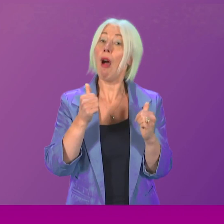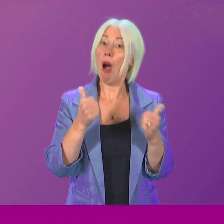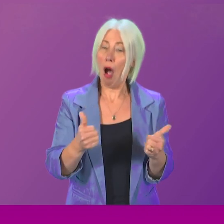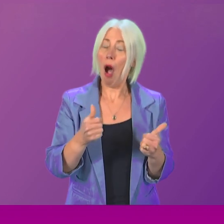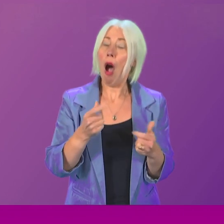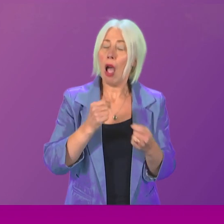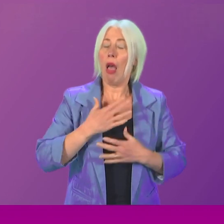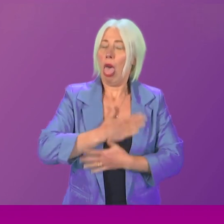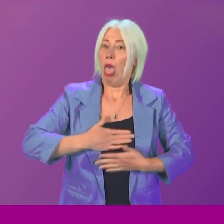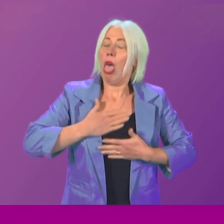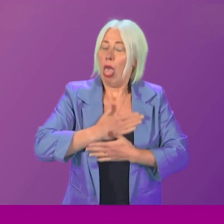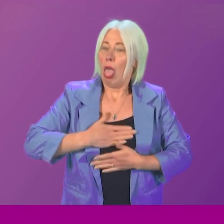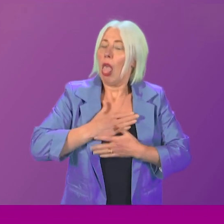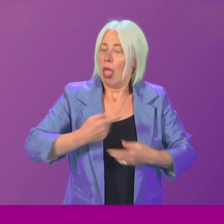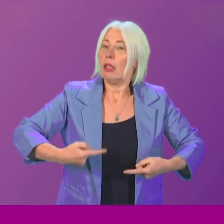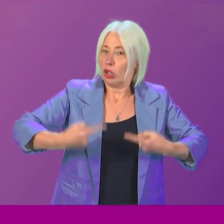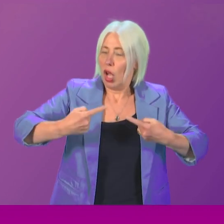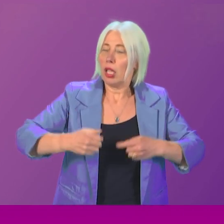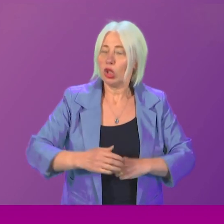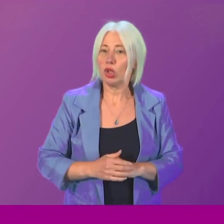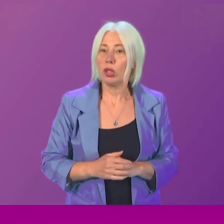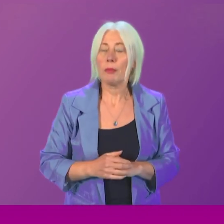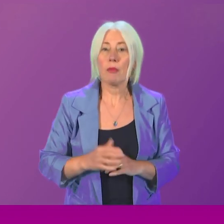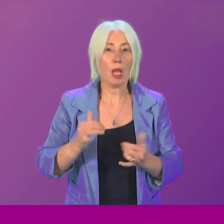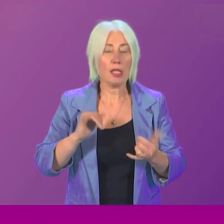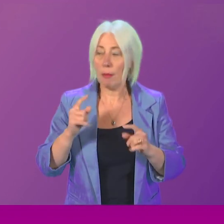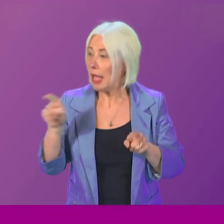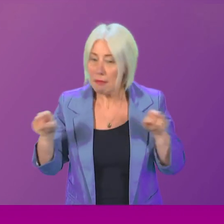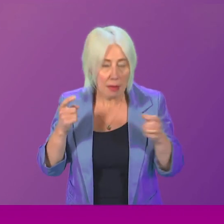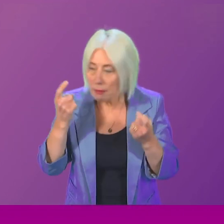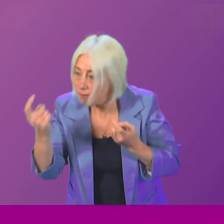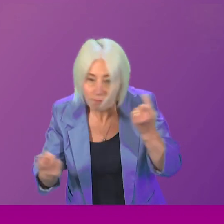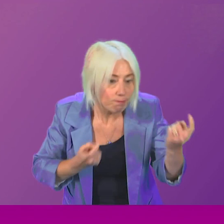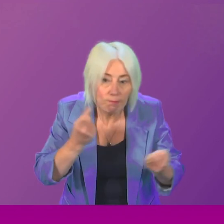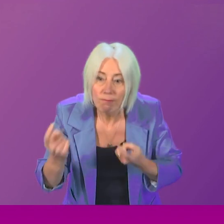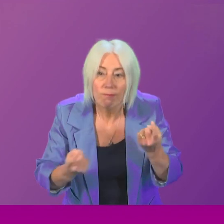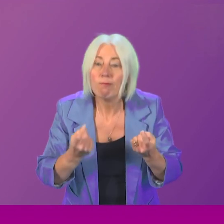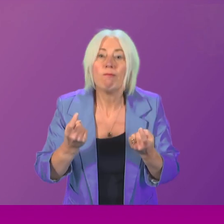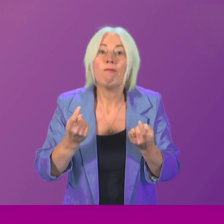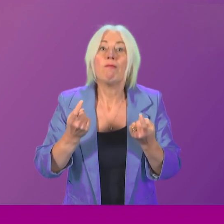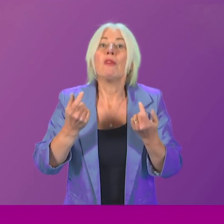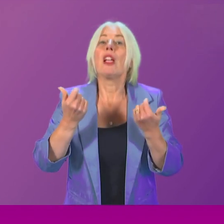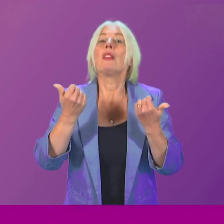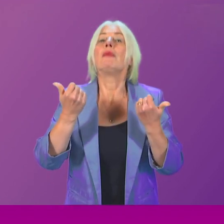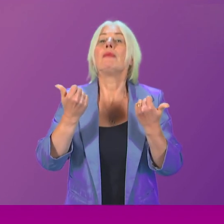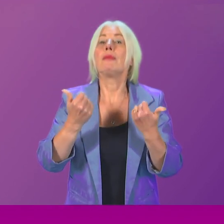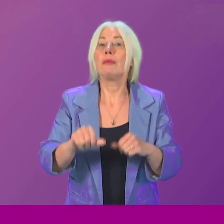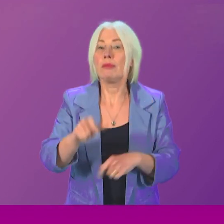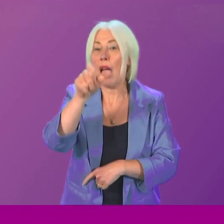has brought huge emotional challenges. And sometimes the search has ended in further heartache when the person being